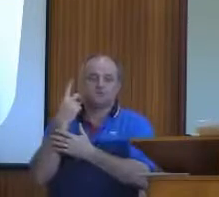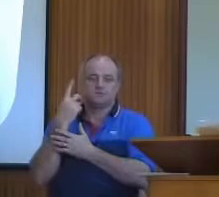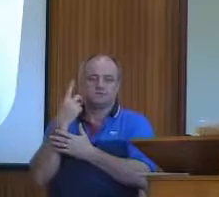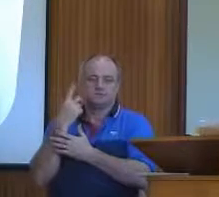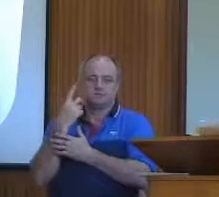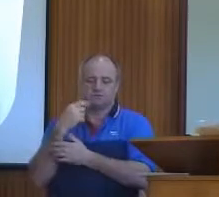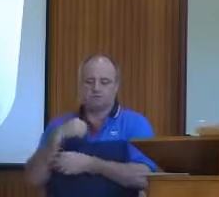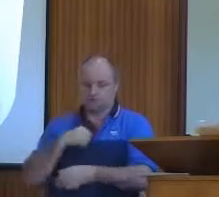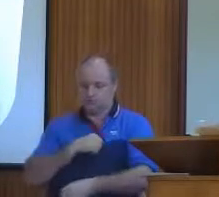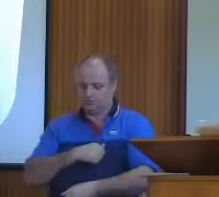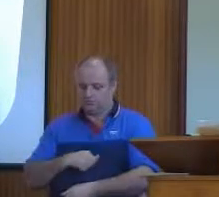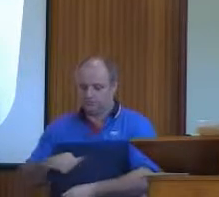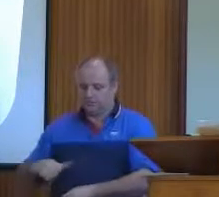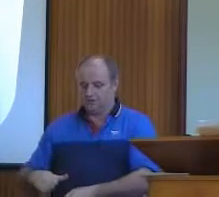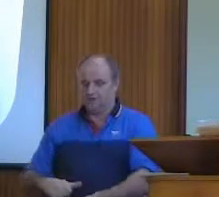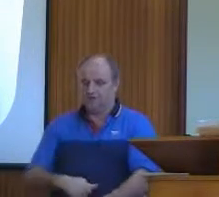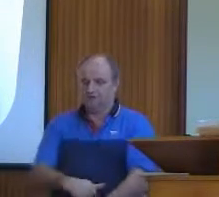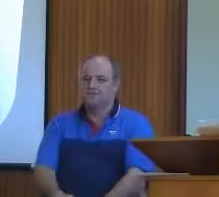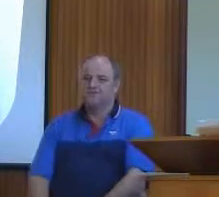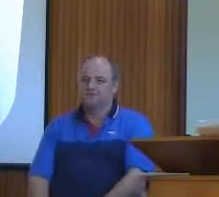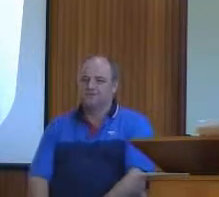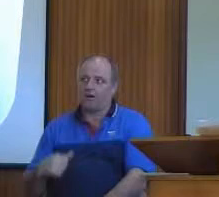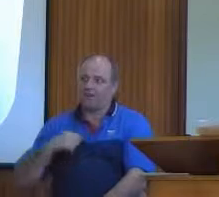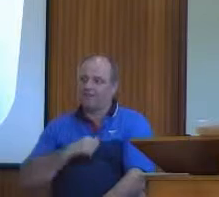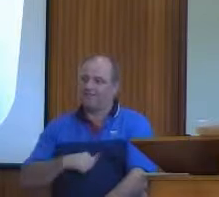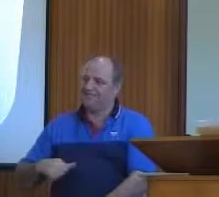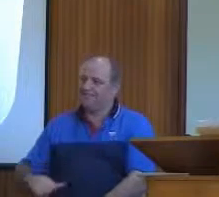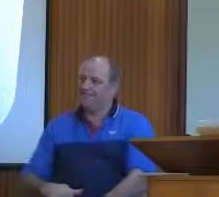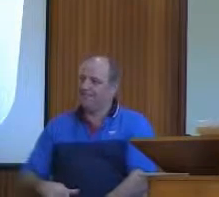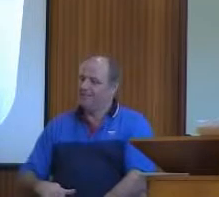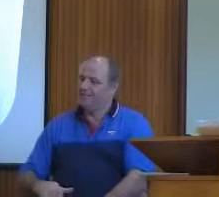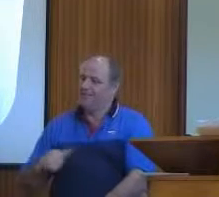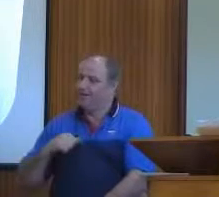to live godly, whereas before you might have been a bit of a nuisance.